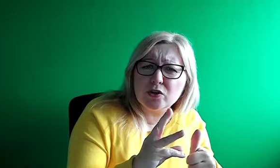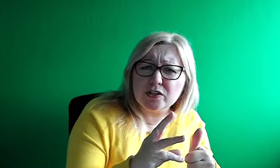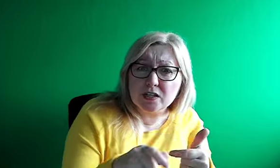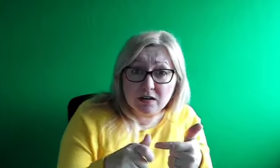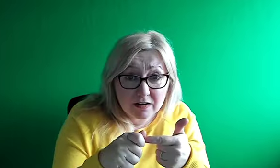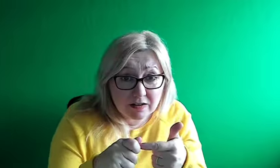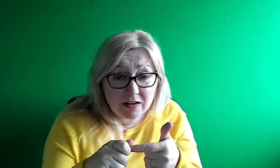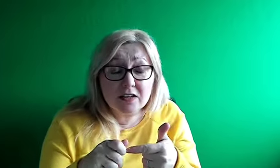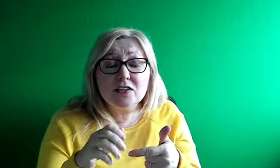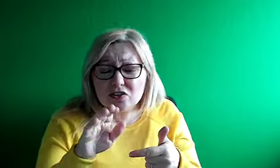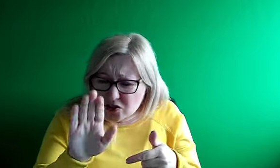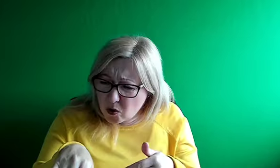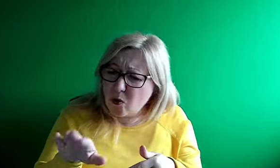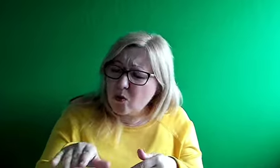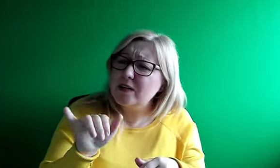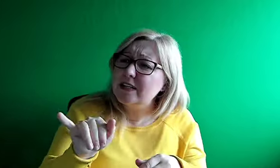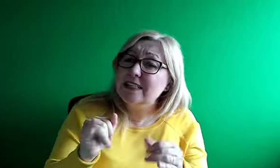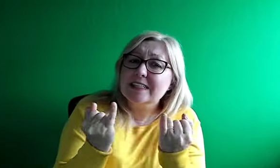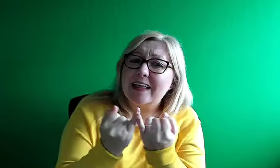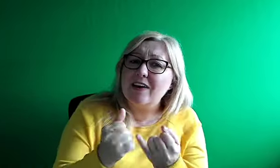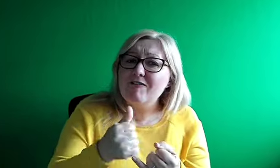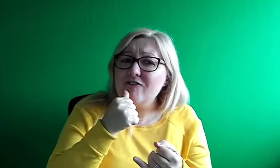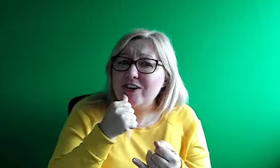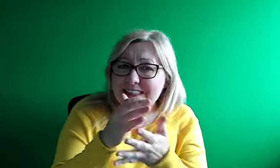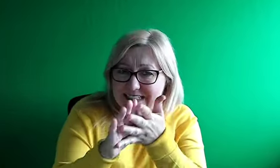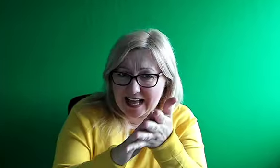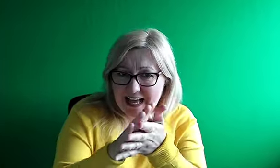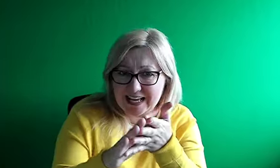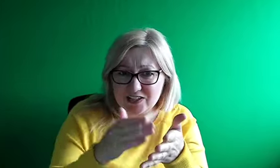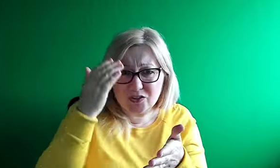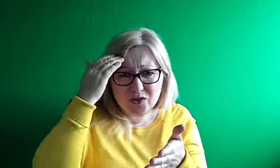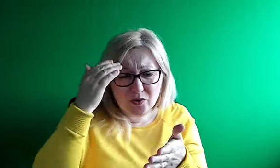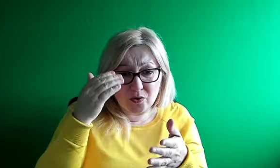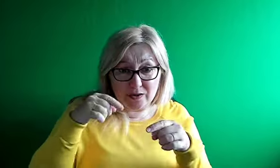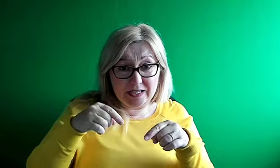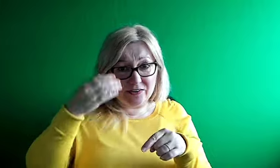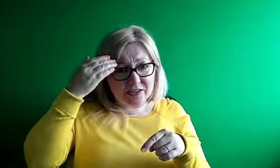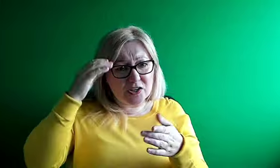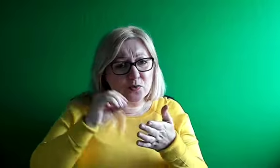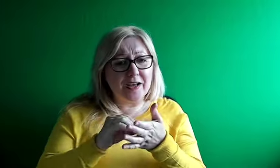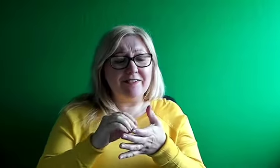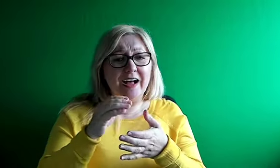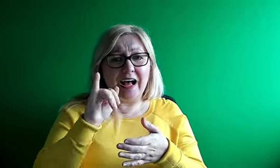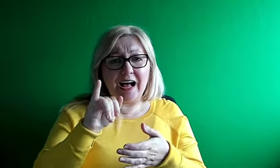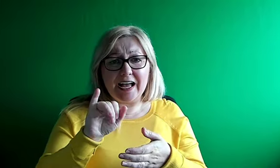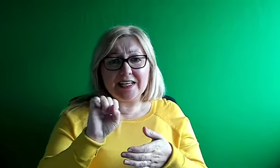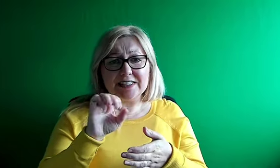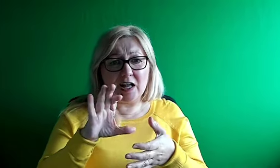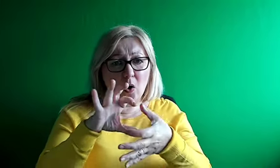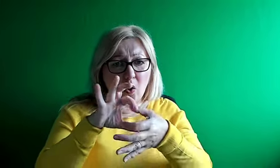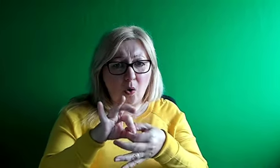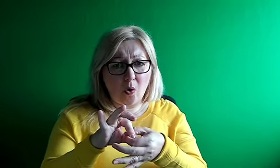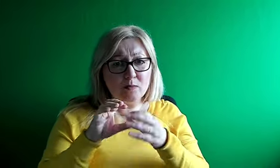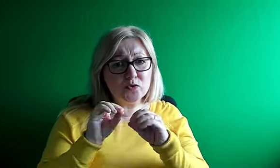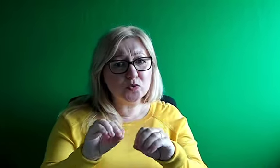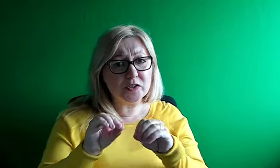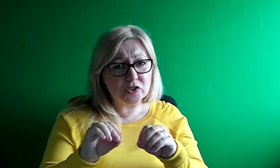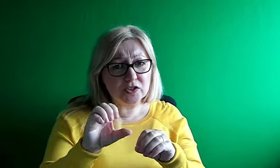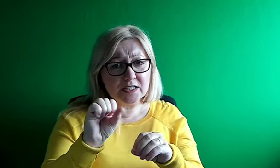honest, one of my favorite part of this job, because we have something called the home tuition scheme, which is the corporate department of education, where it's going, and these families